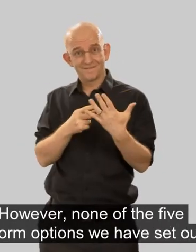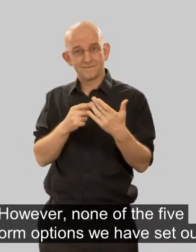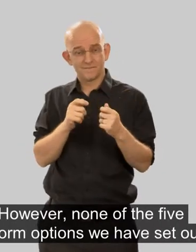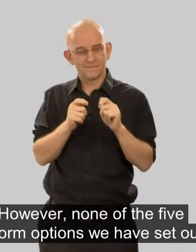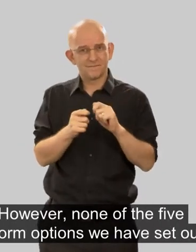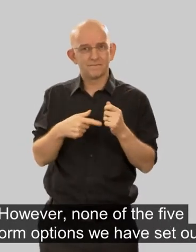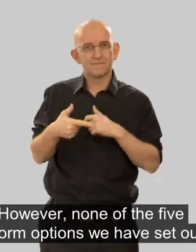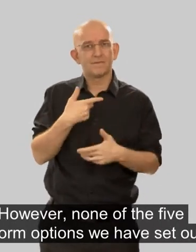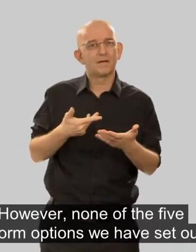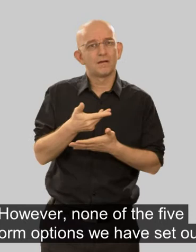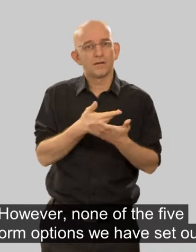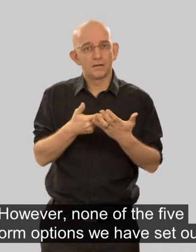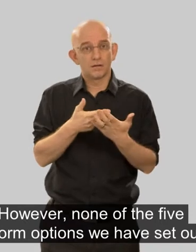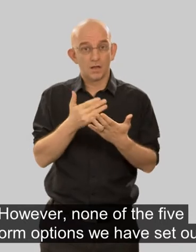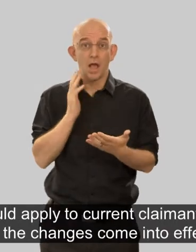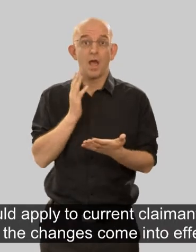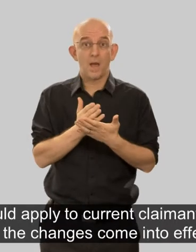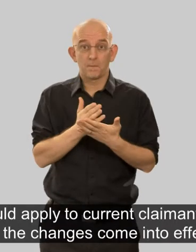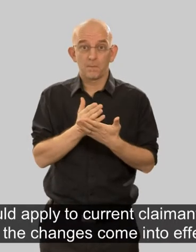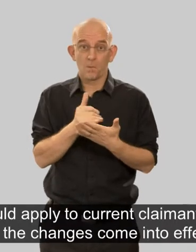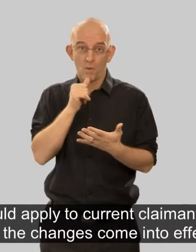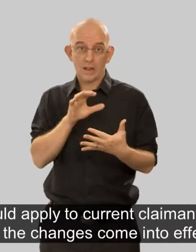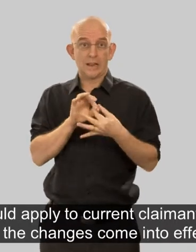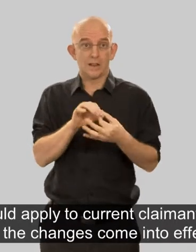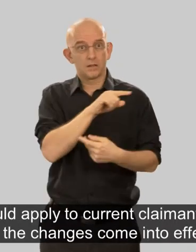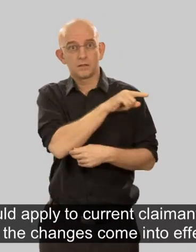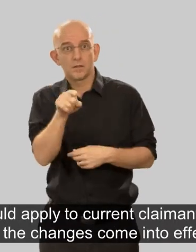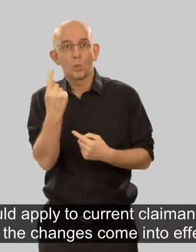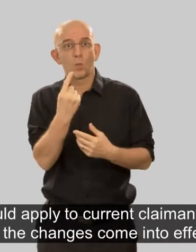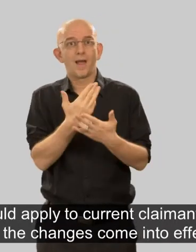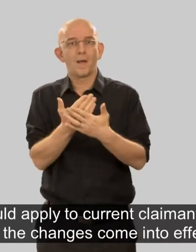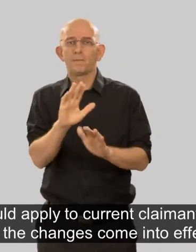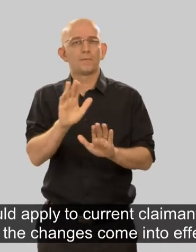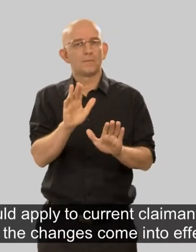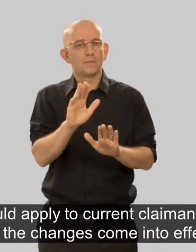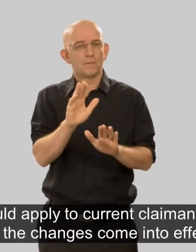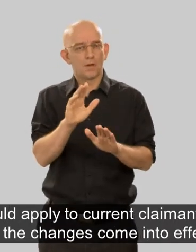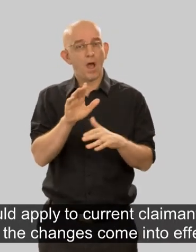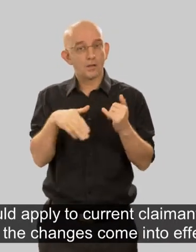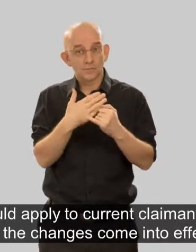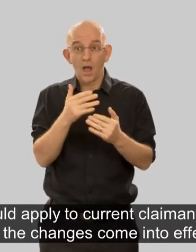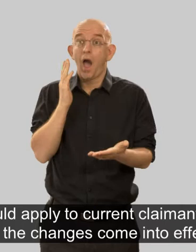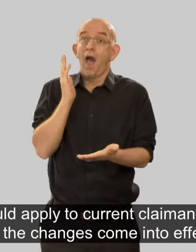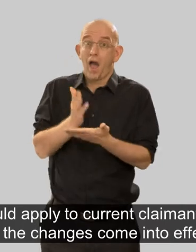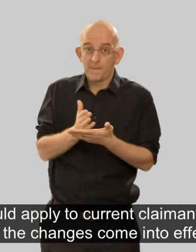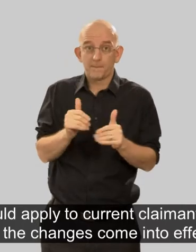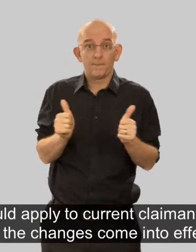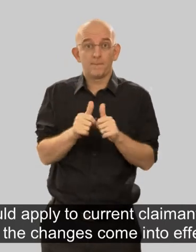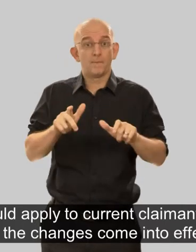However, none of the five reform options we have sent out would apply to current claimants until the changes come into